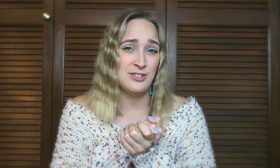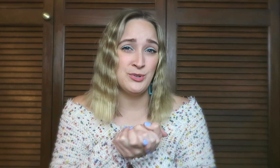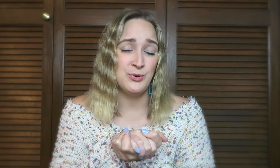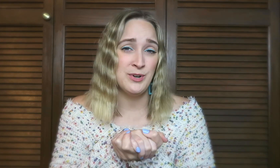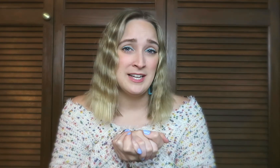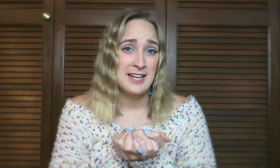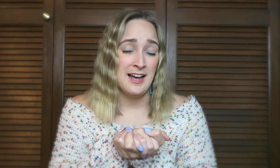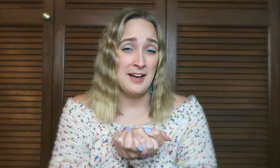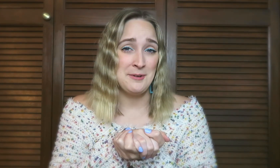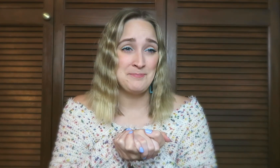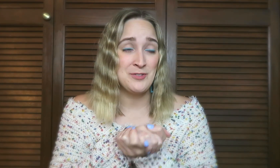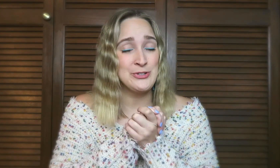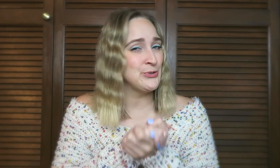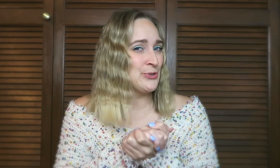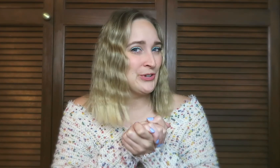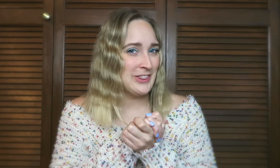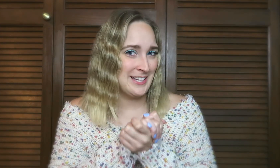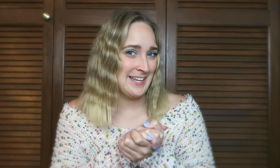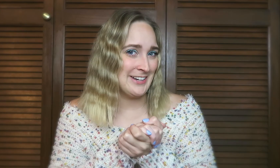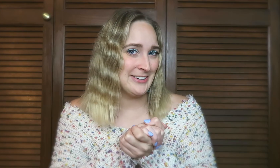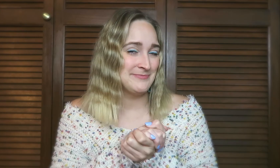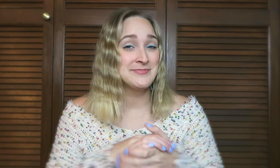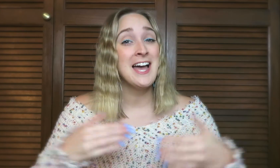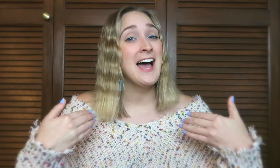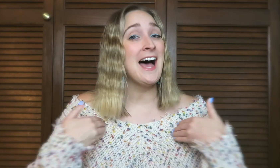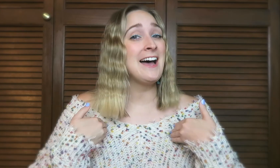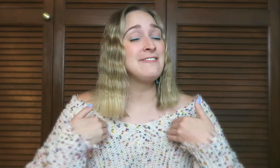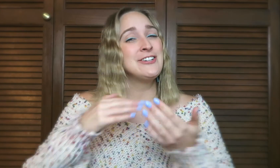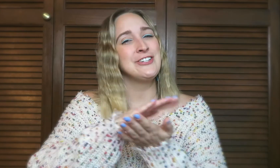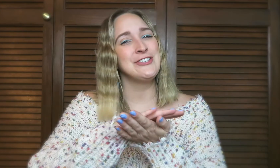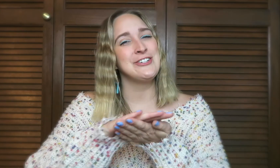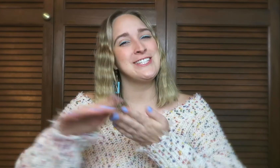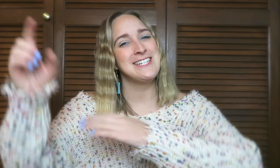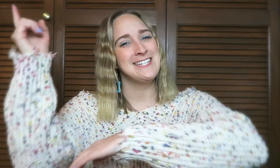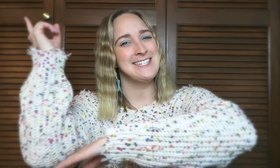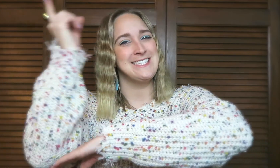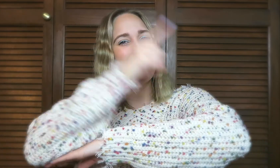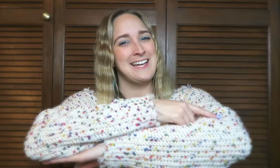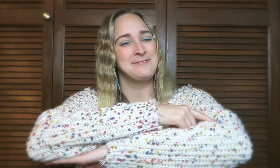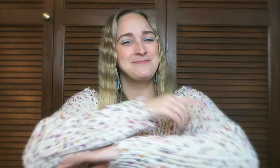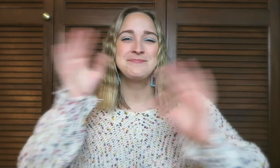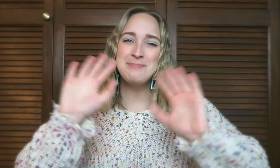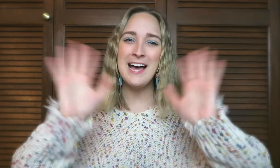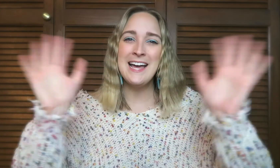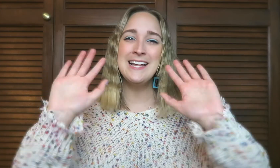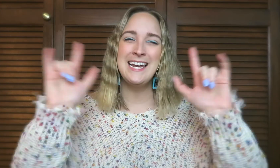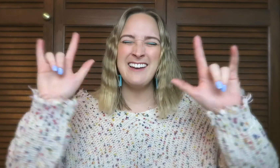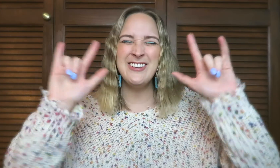you sooner than later. Have a good day. Bye. Love you.